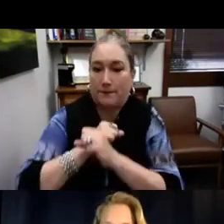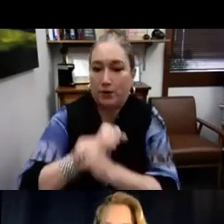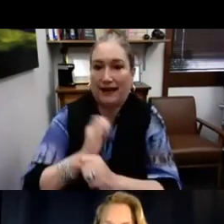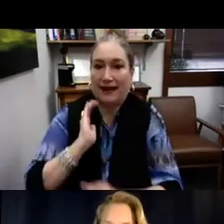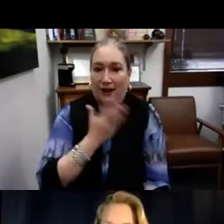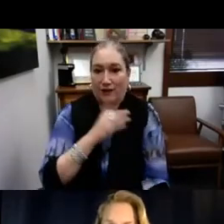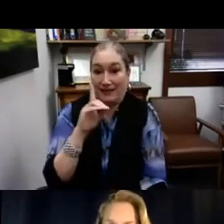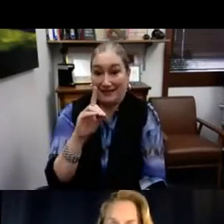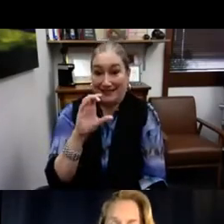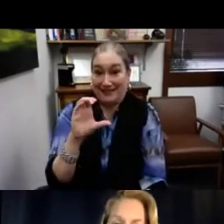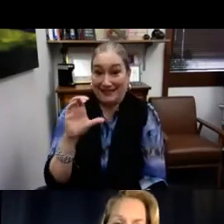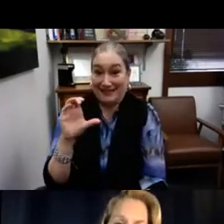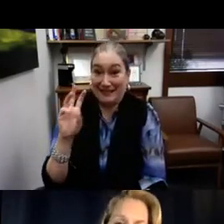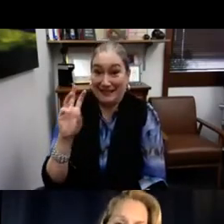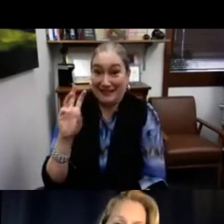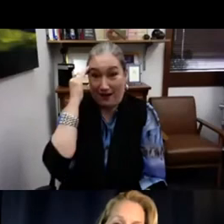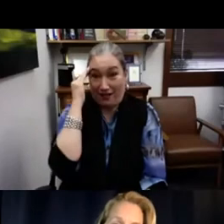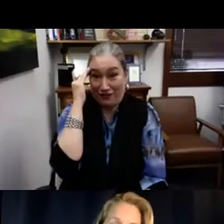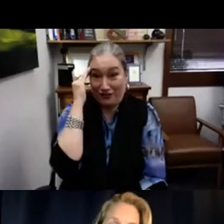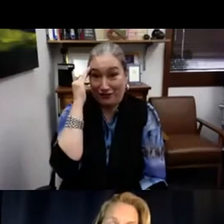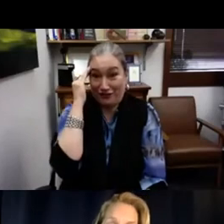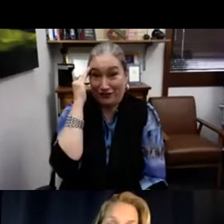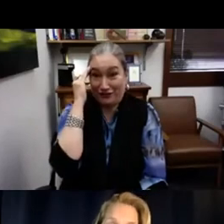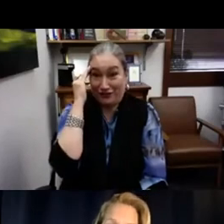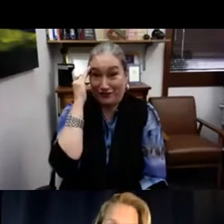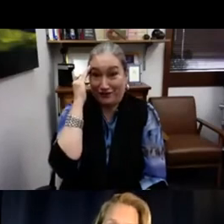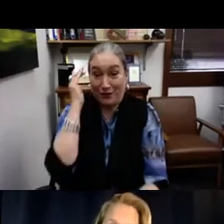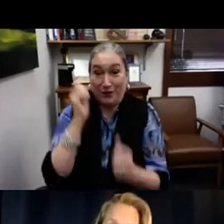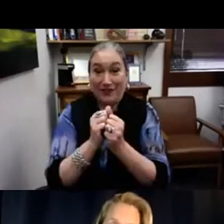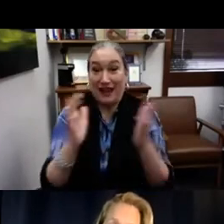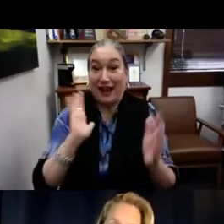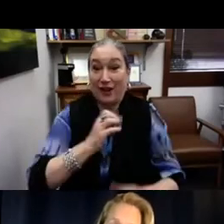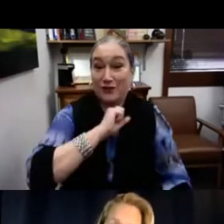audism, which helps to protect our DCCW knowledge.